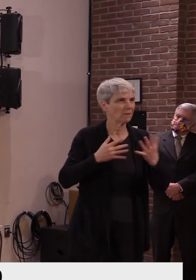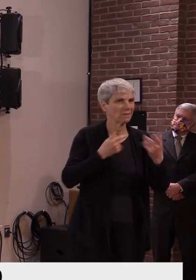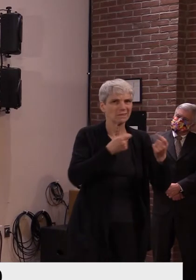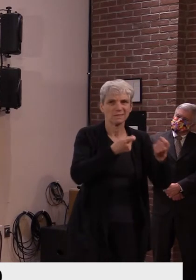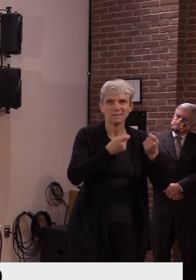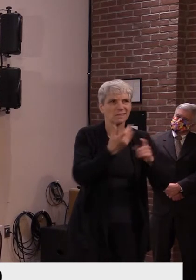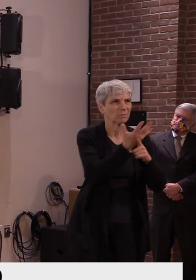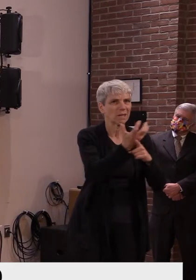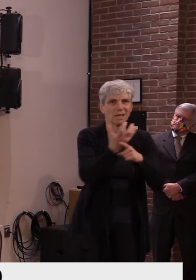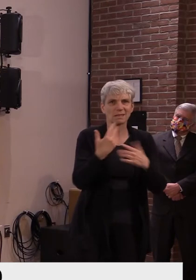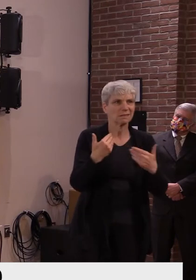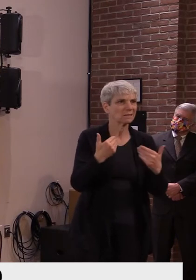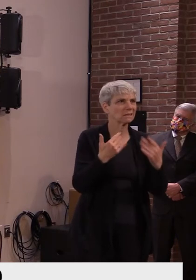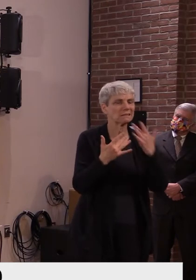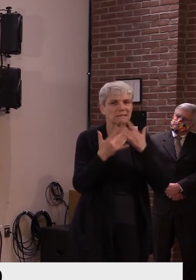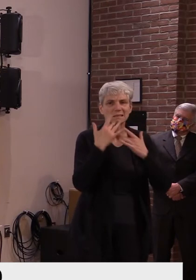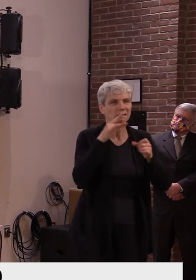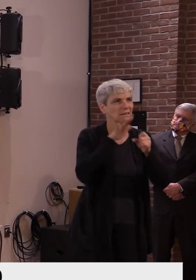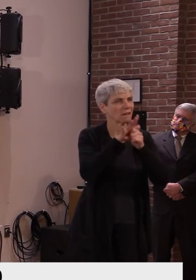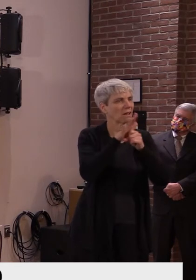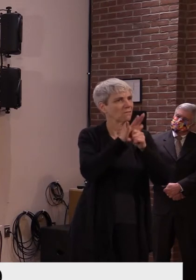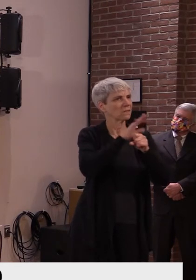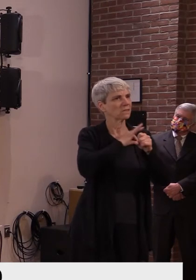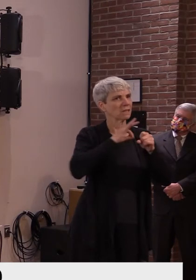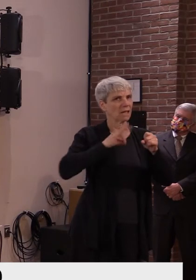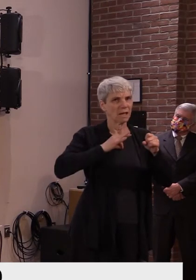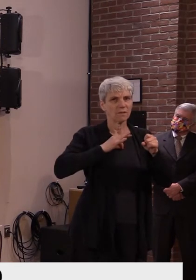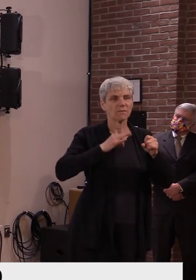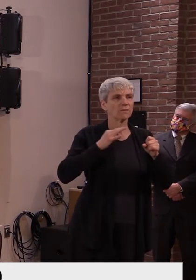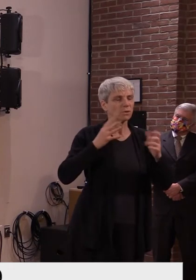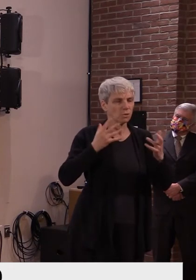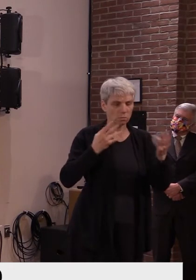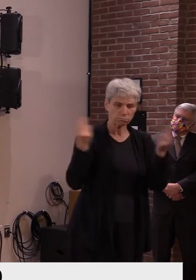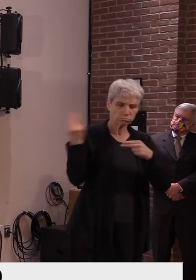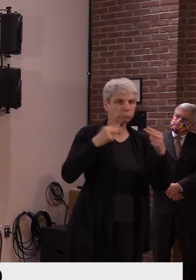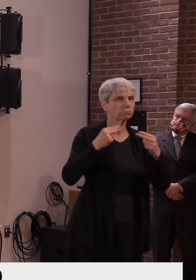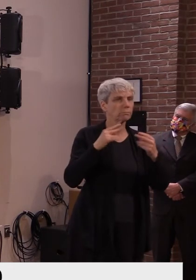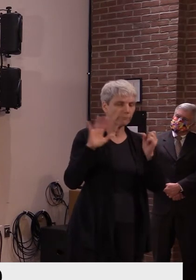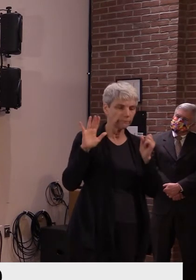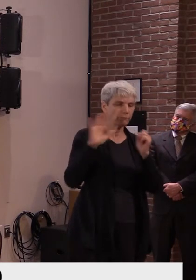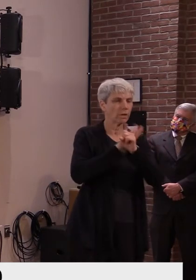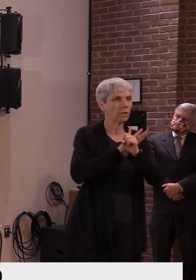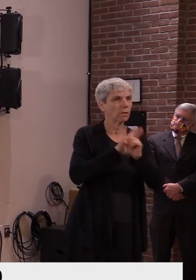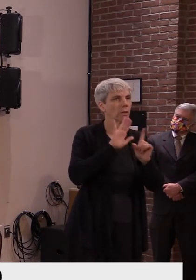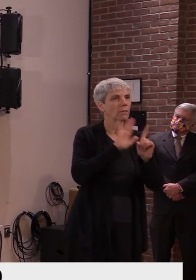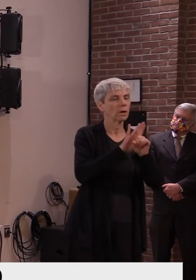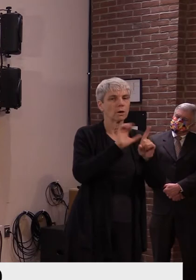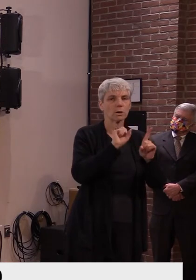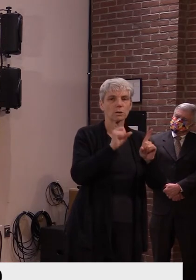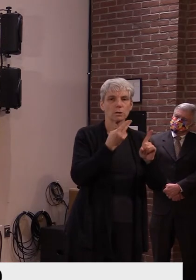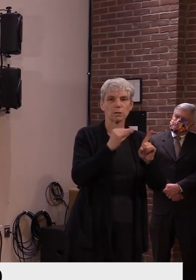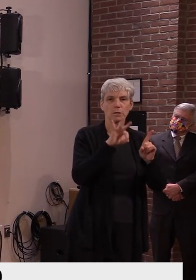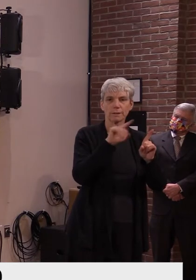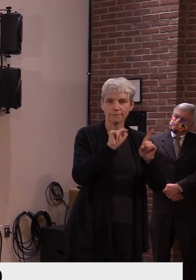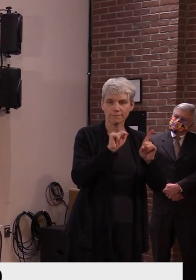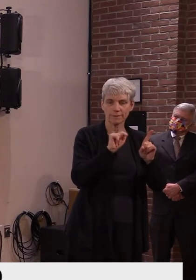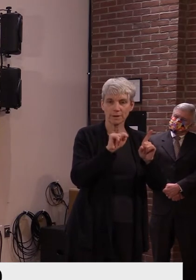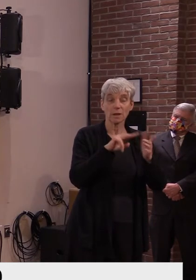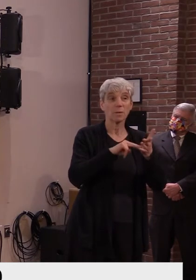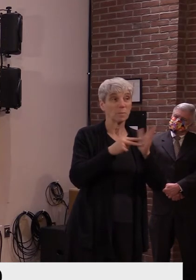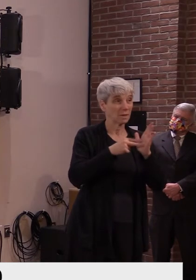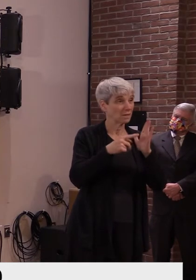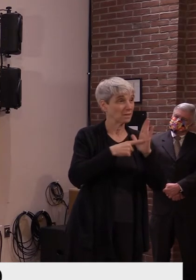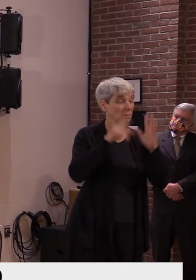getting the volunteers and employees needed to, to fill ships, sometimes leaving unused